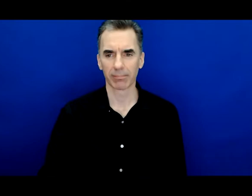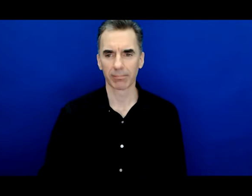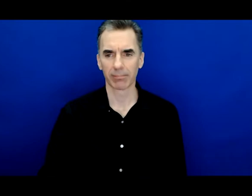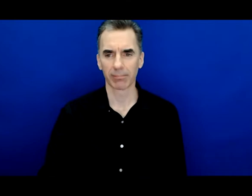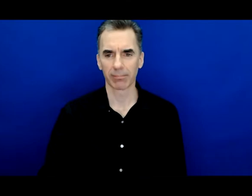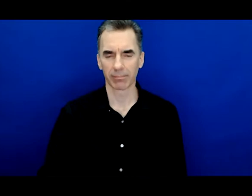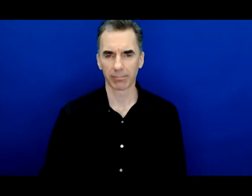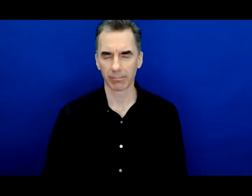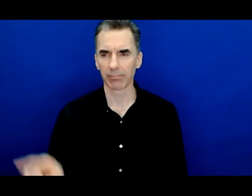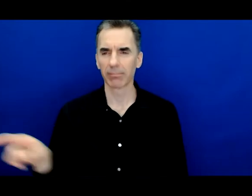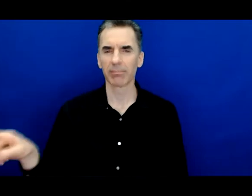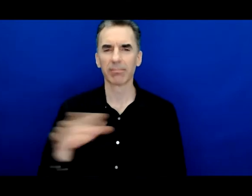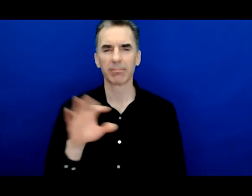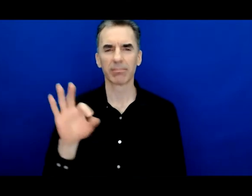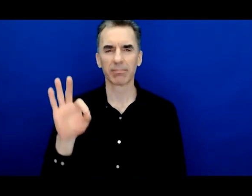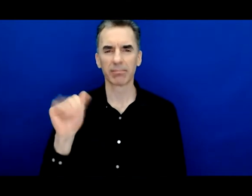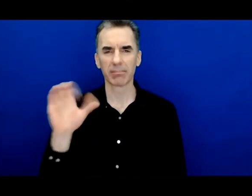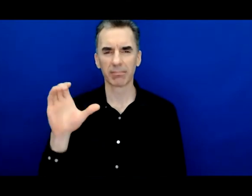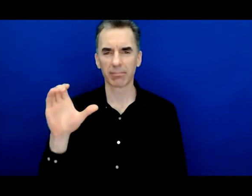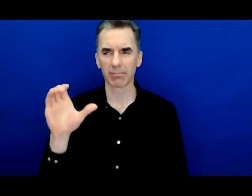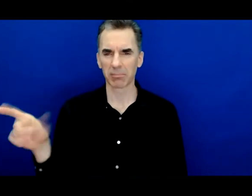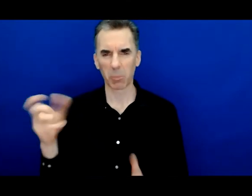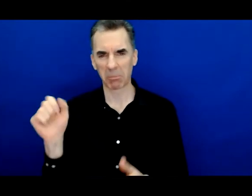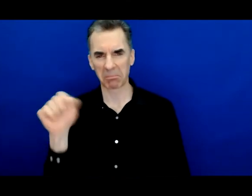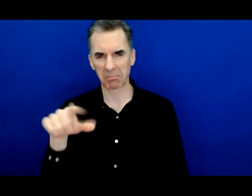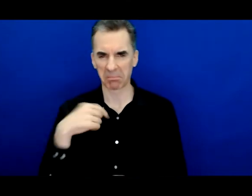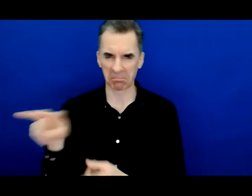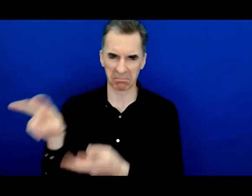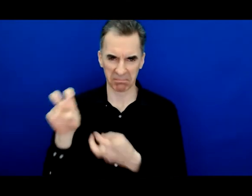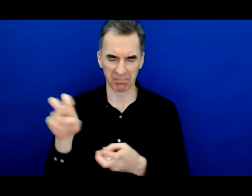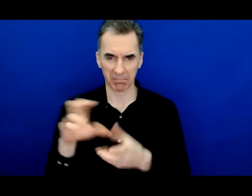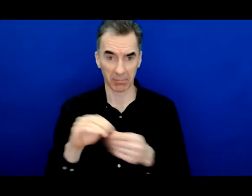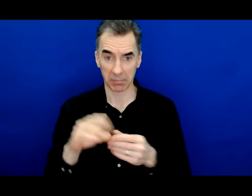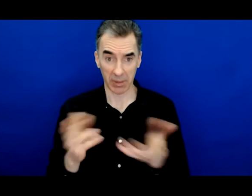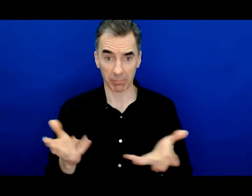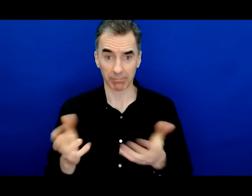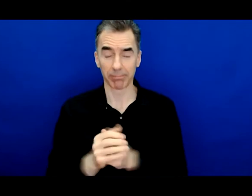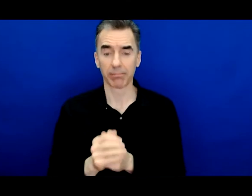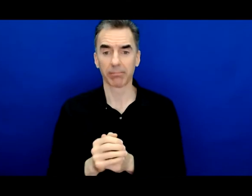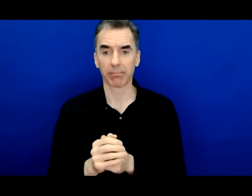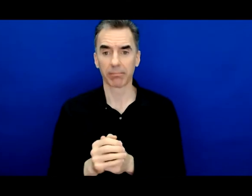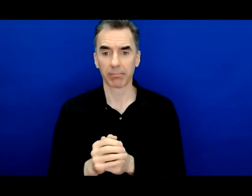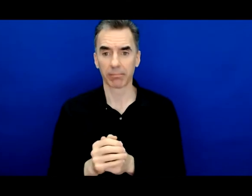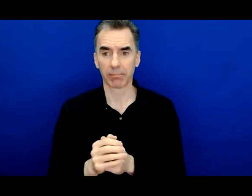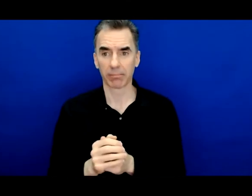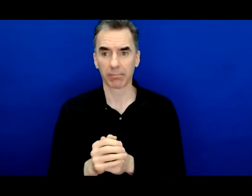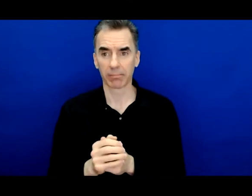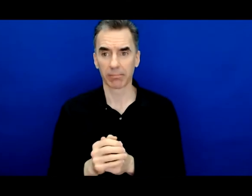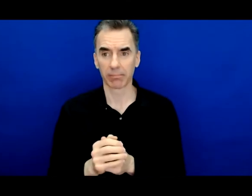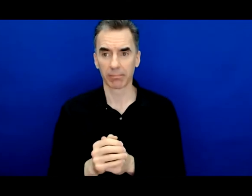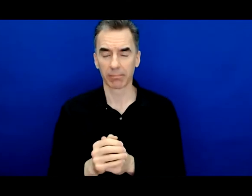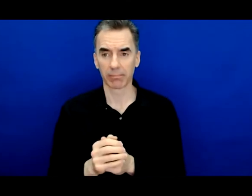and I think that the comment speaks for all of us here so let's start with the last question here first so this question reads